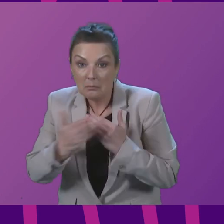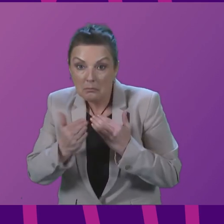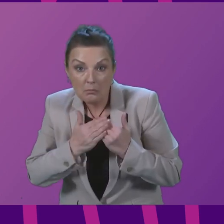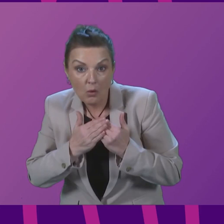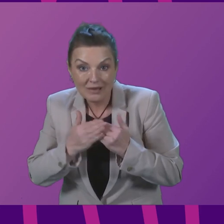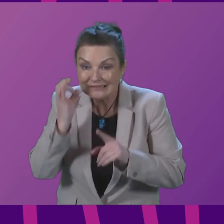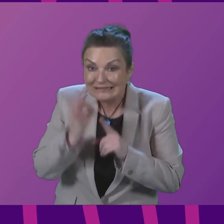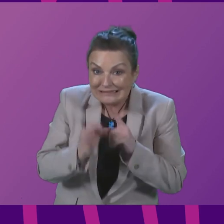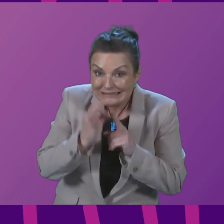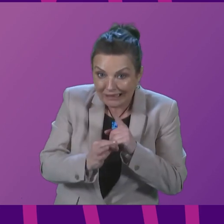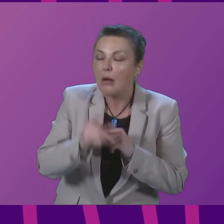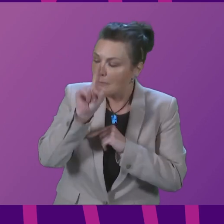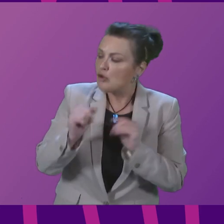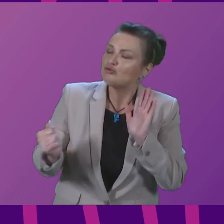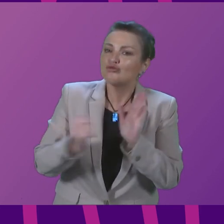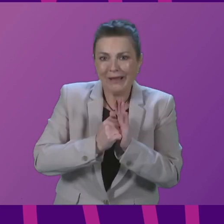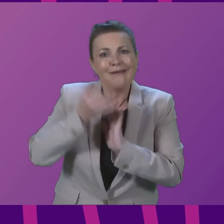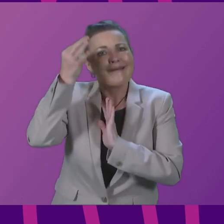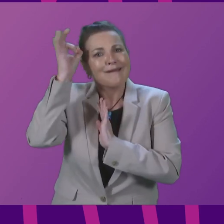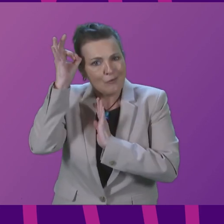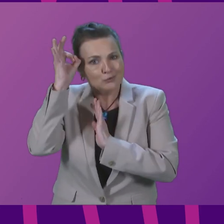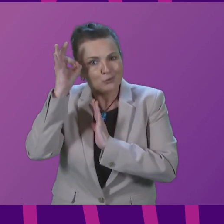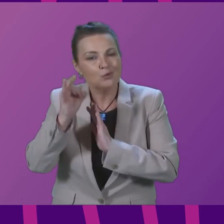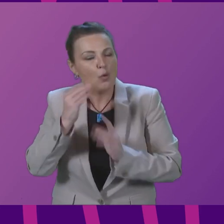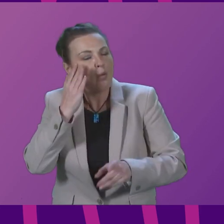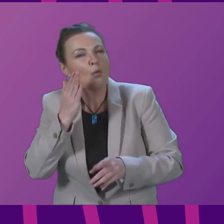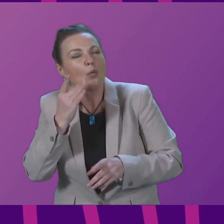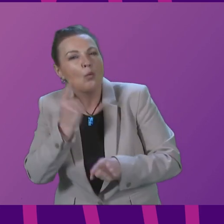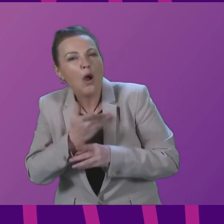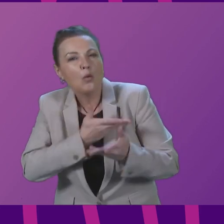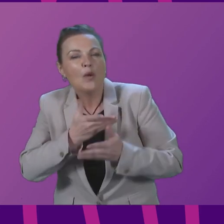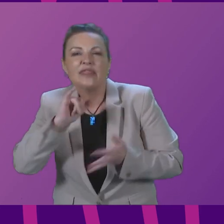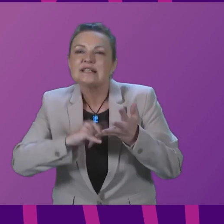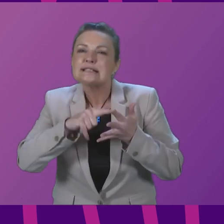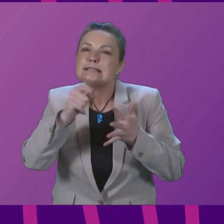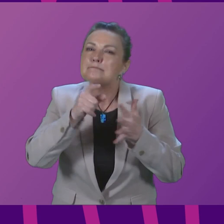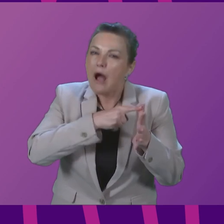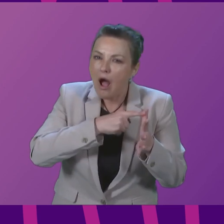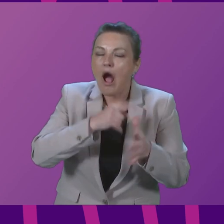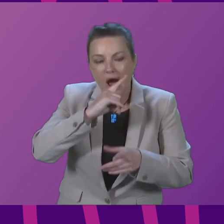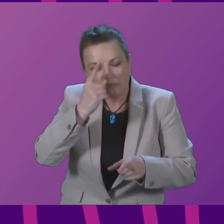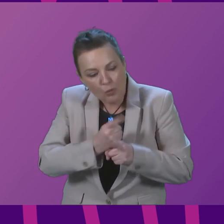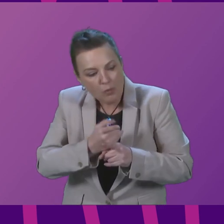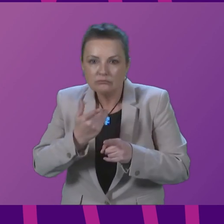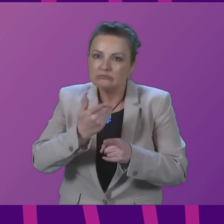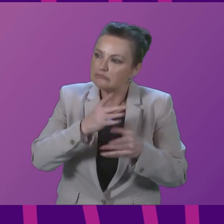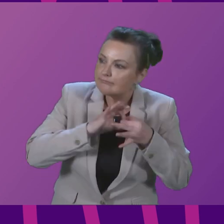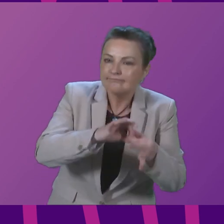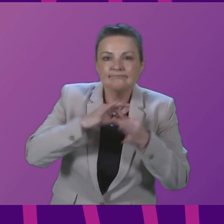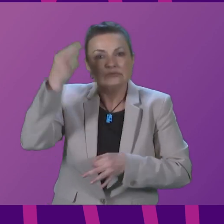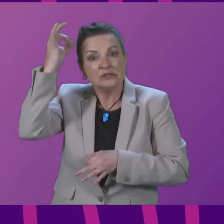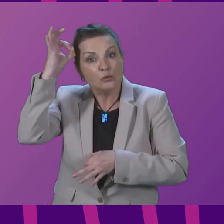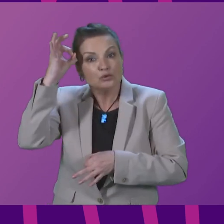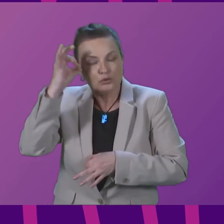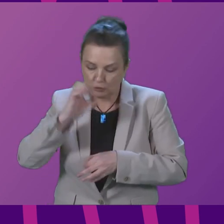Earth scheme, but it's right that local authorities consult with SEPA, but also with local communities in taking forward these schemes. It's right that the Scottish Government